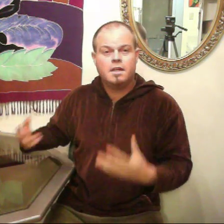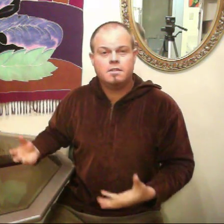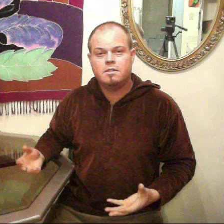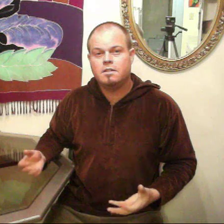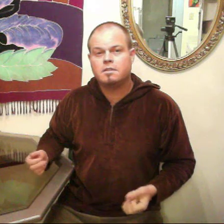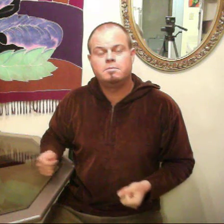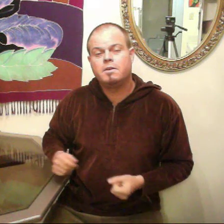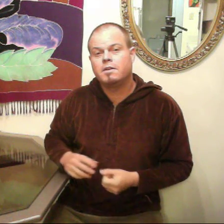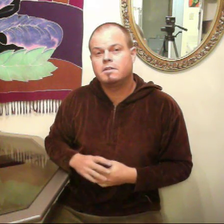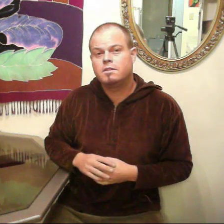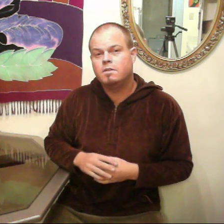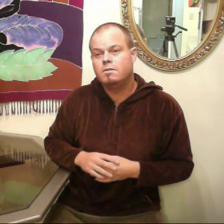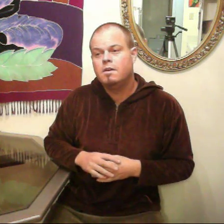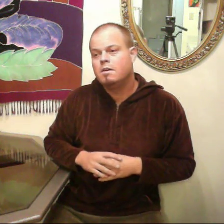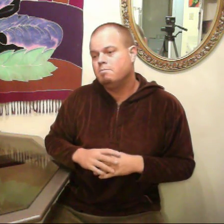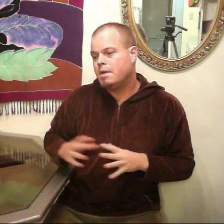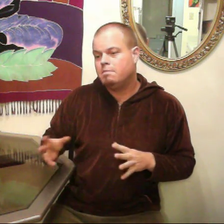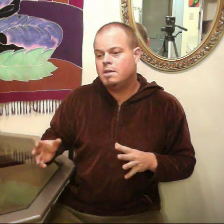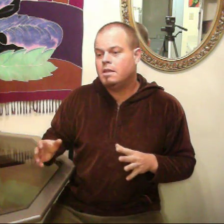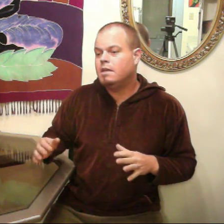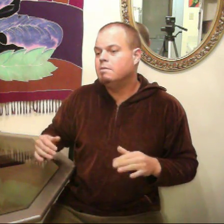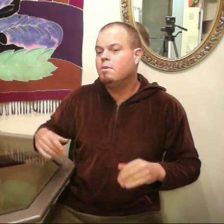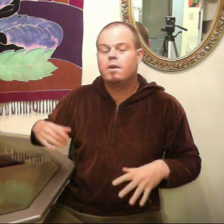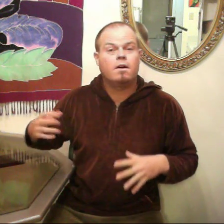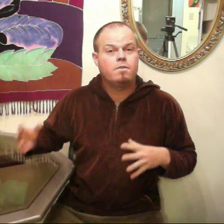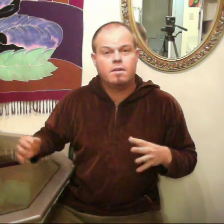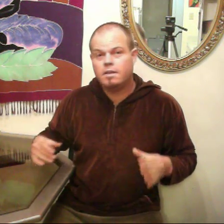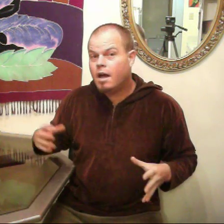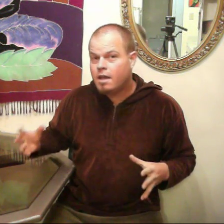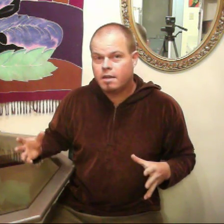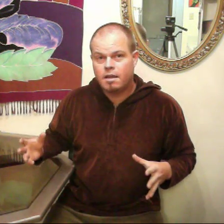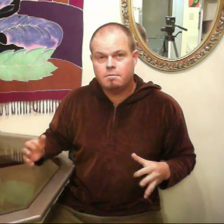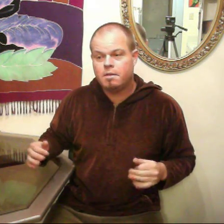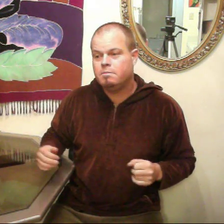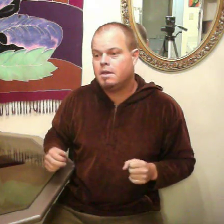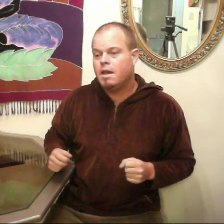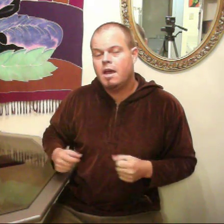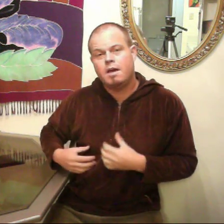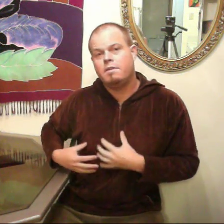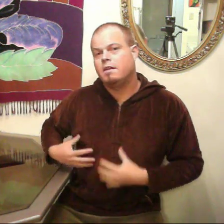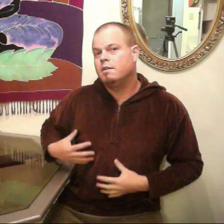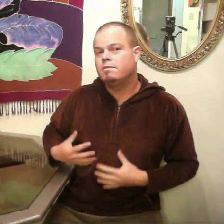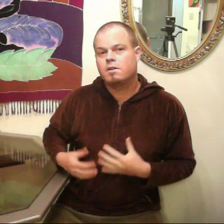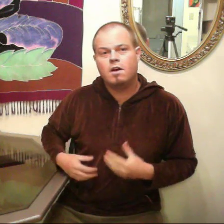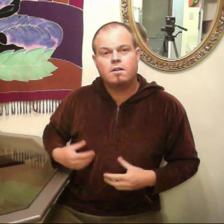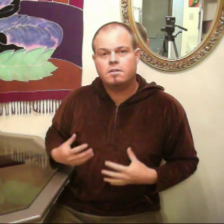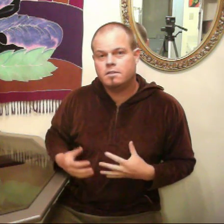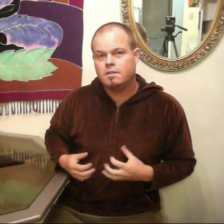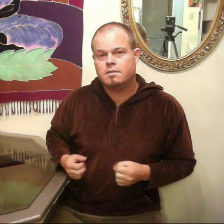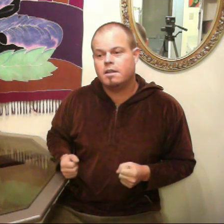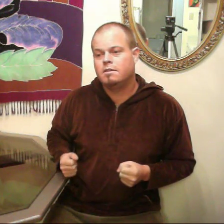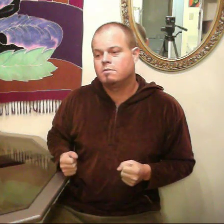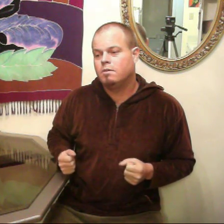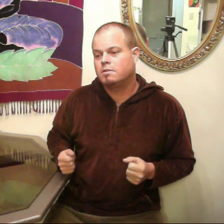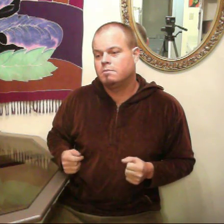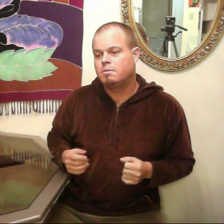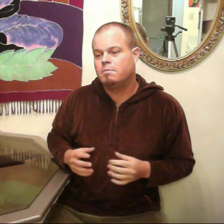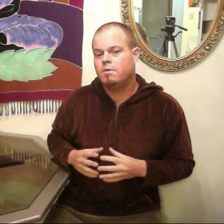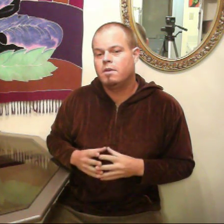-changing experience to maybe eat a more healthy diet and have that liver consciousness that just wants to promote